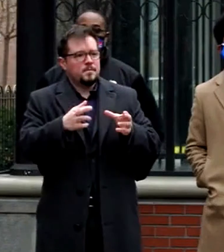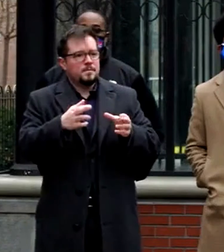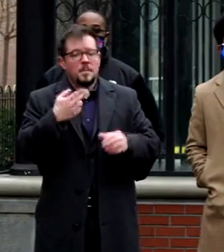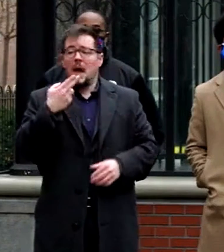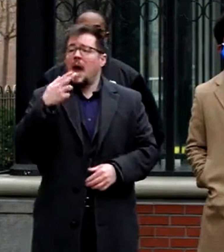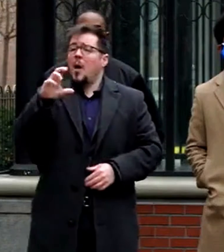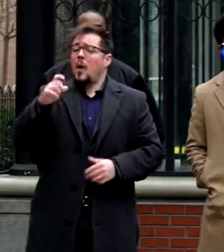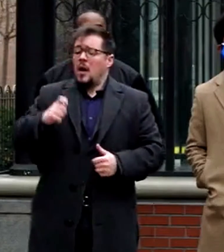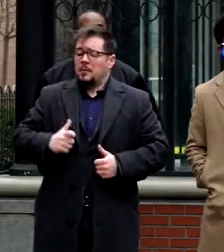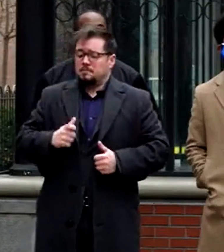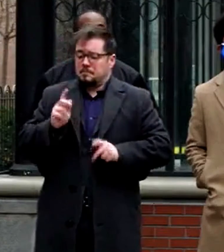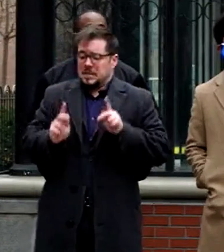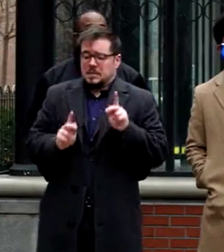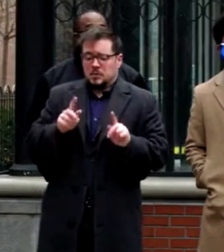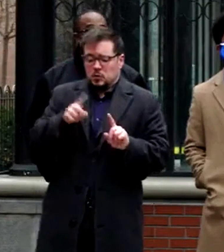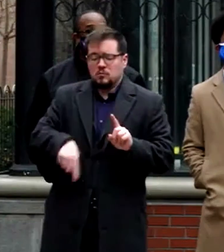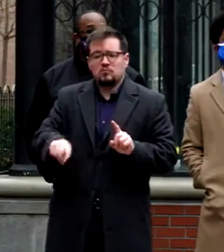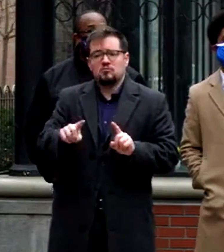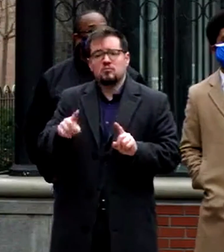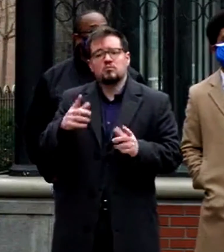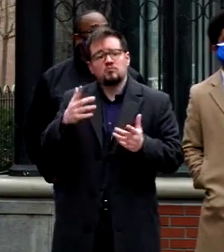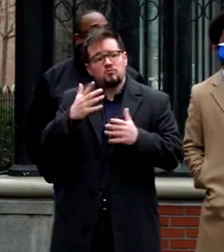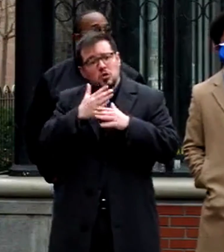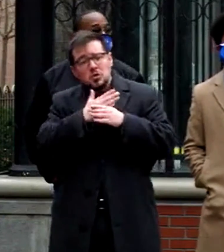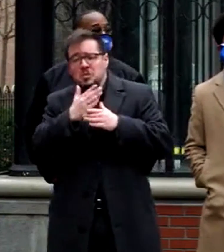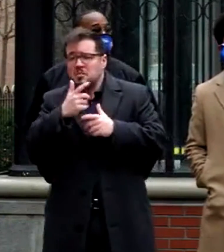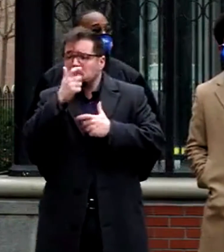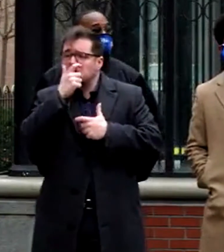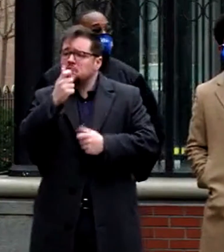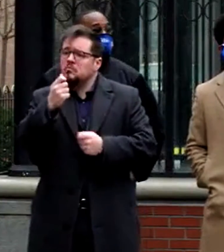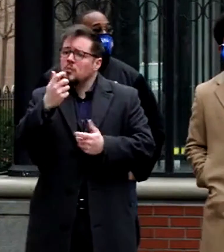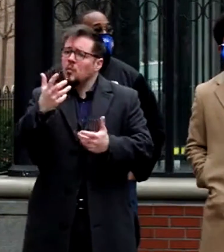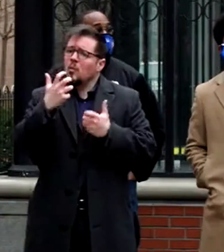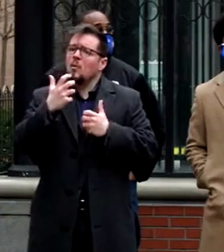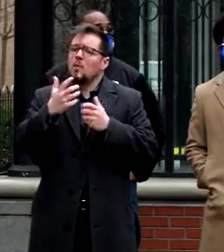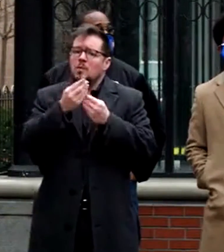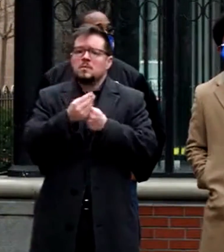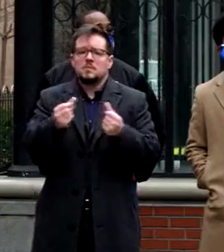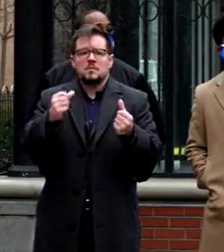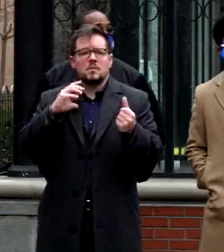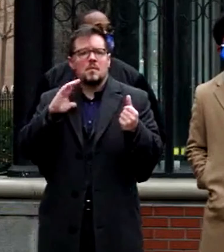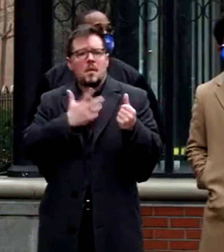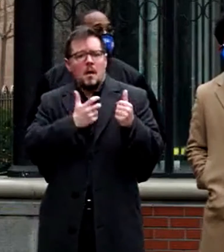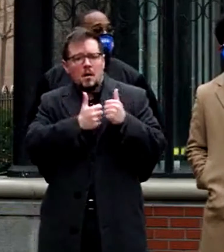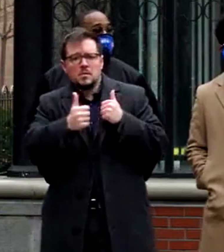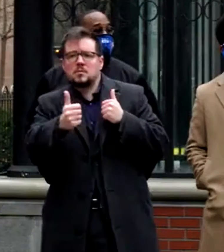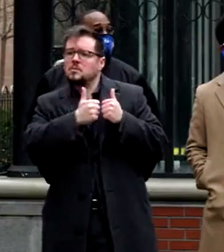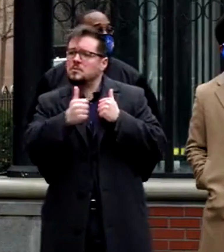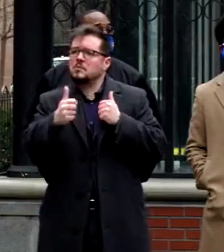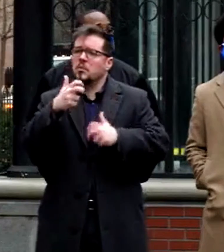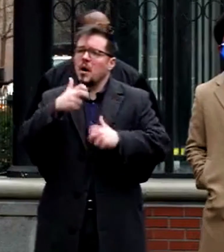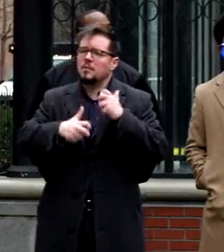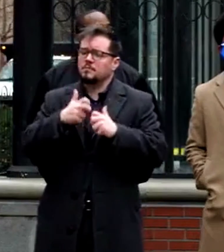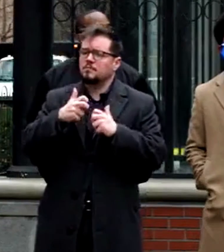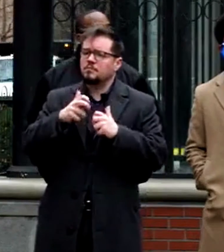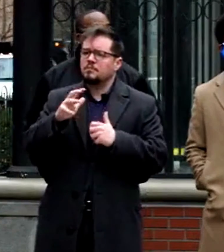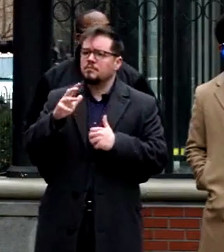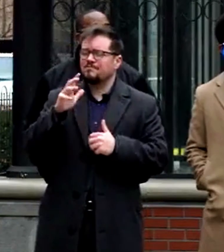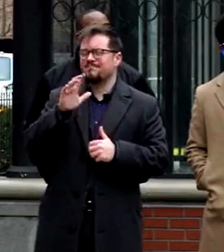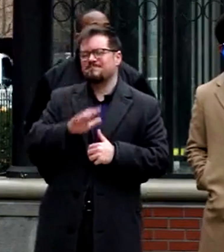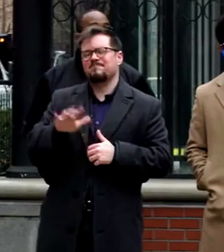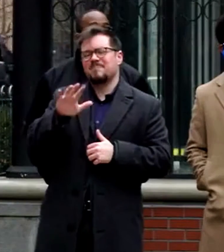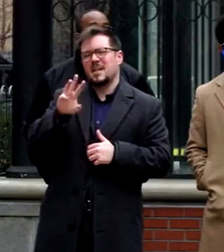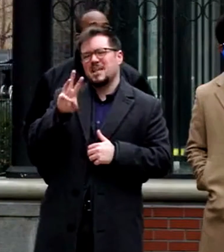interests in solving our transportation problems in the Baltimore region. Nearly 60 percent of our residents commute